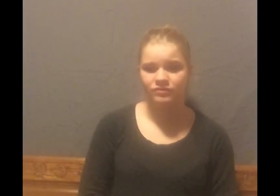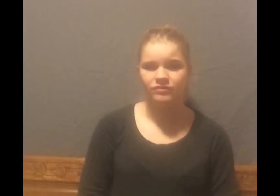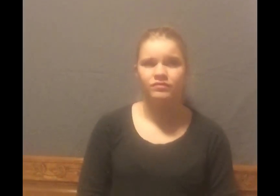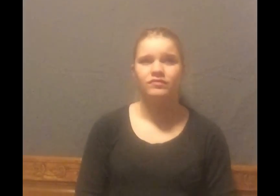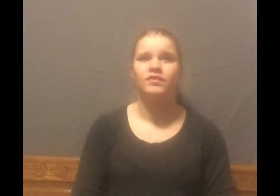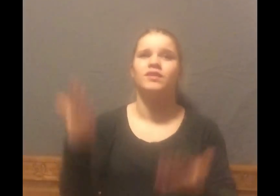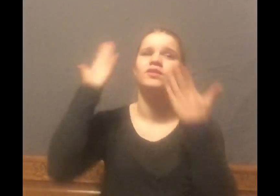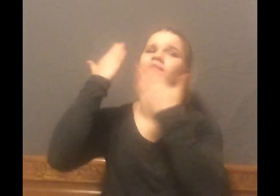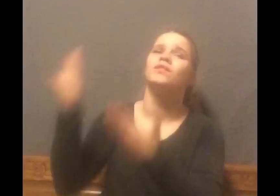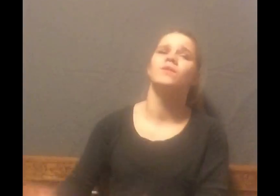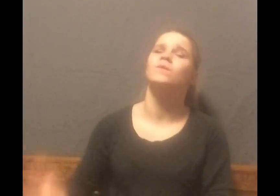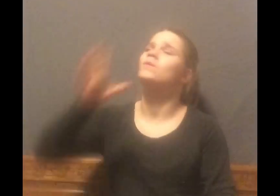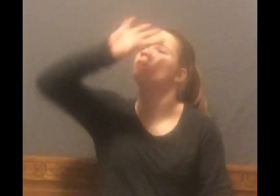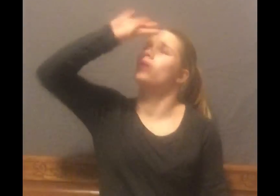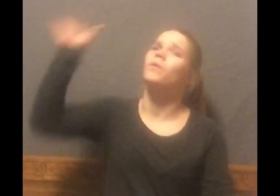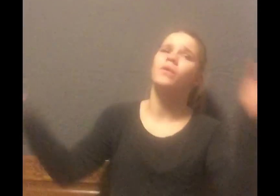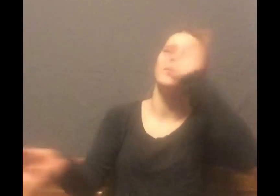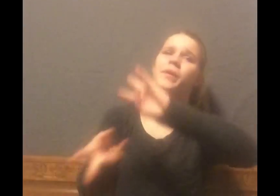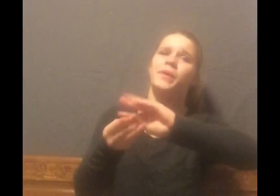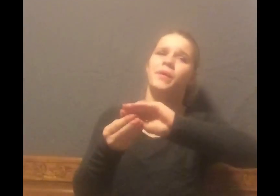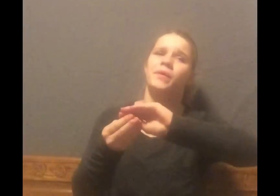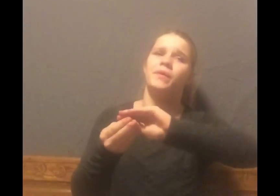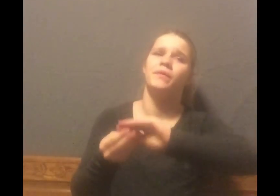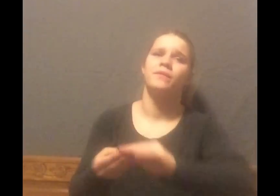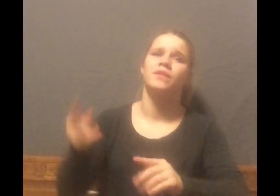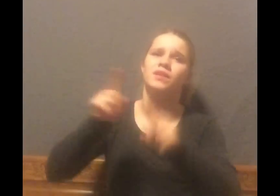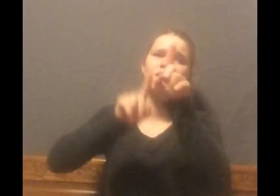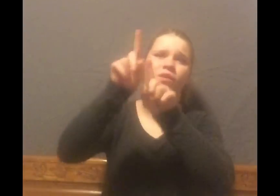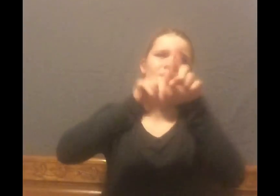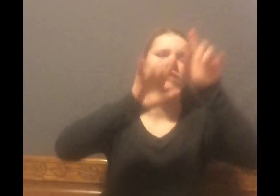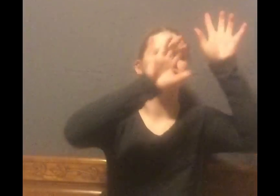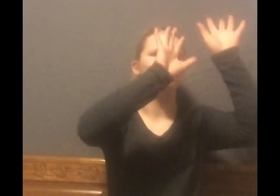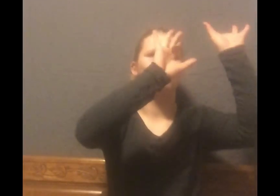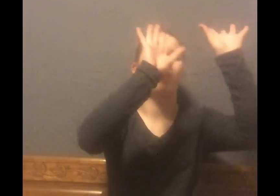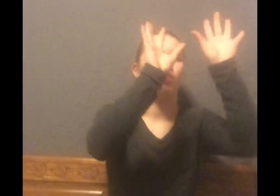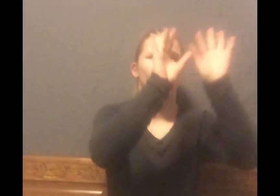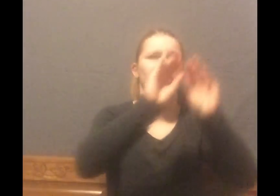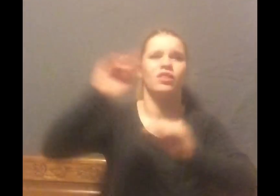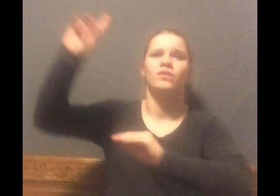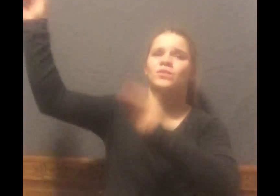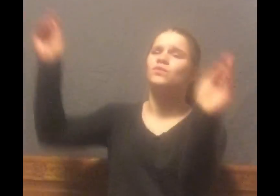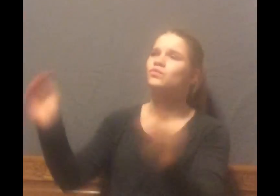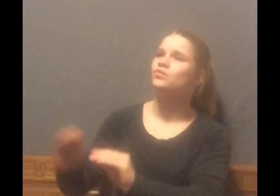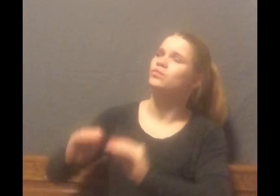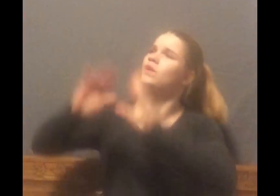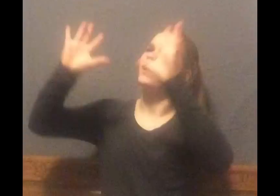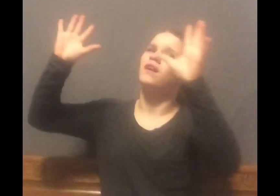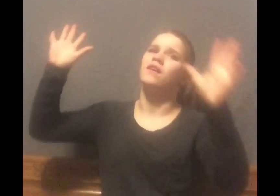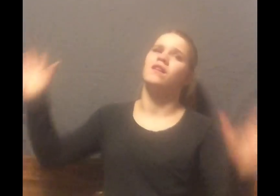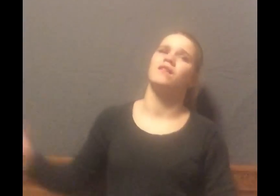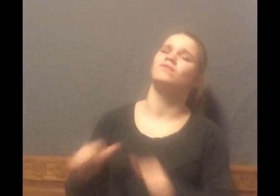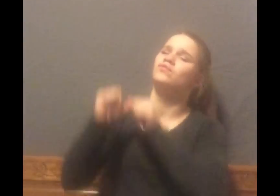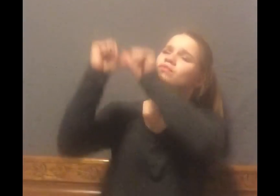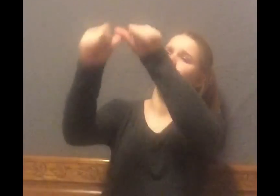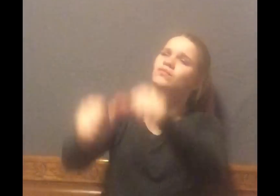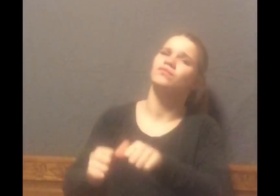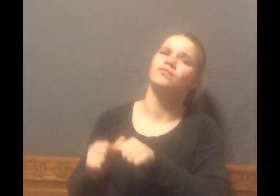And this is who you are, more constant than the stars up in the sky